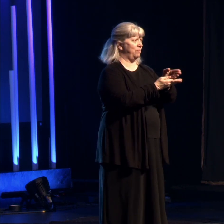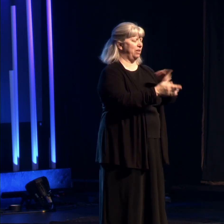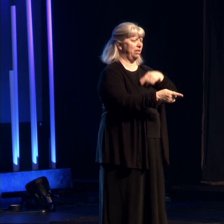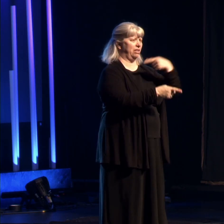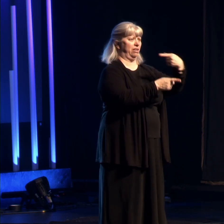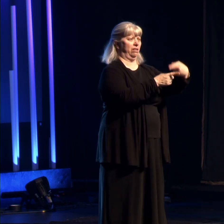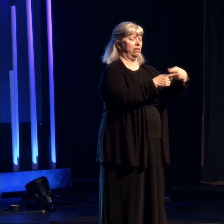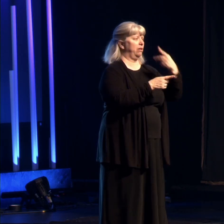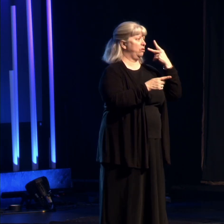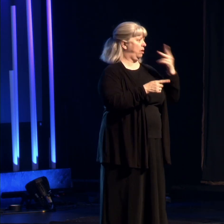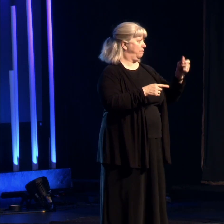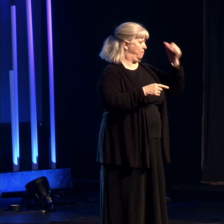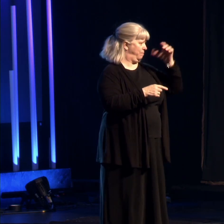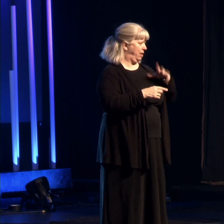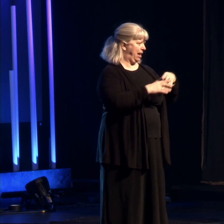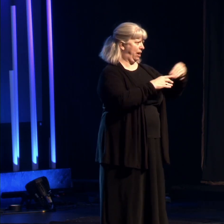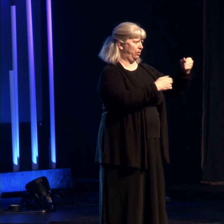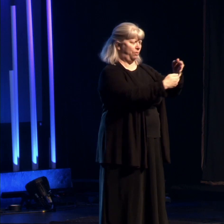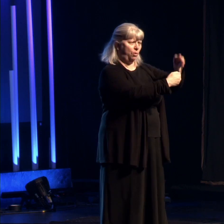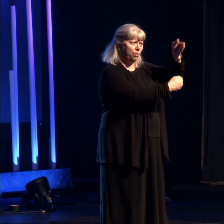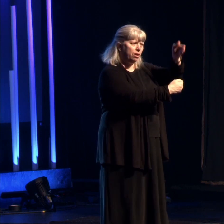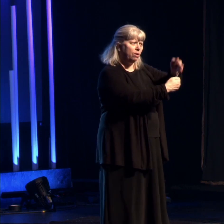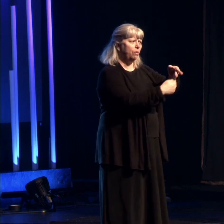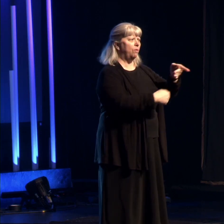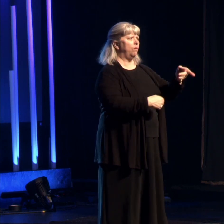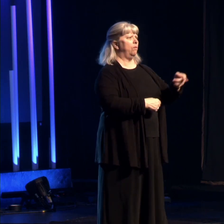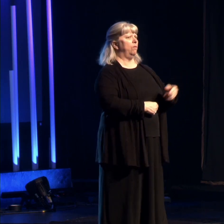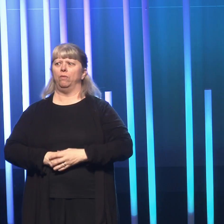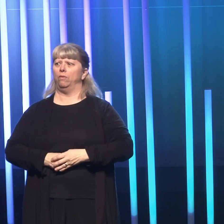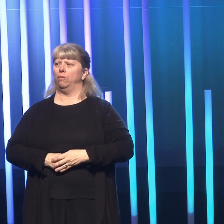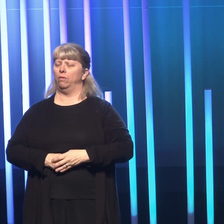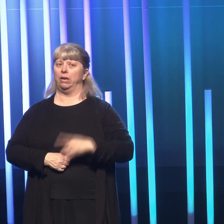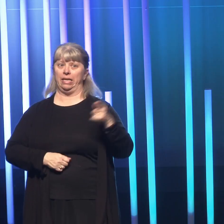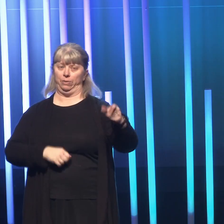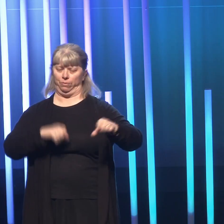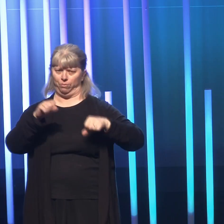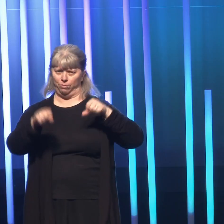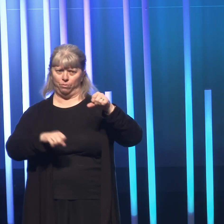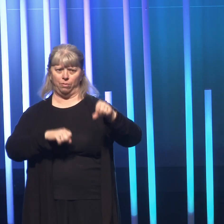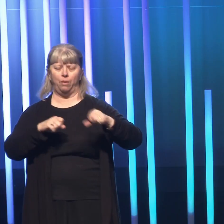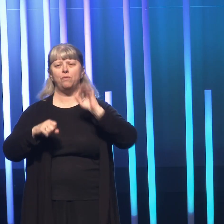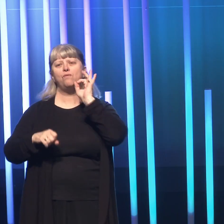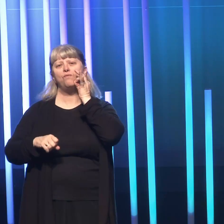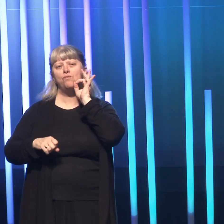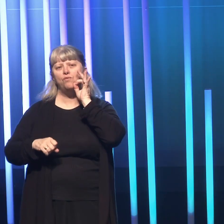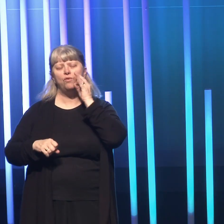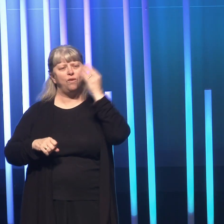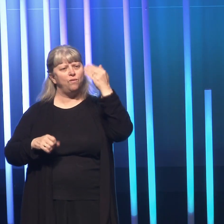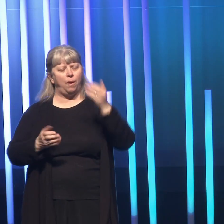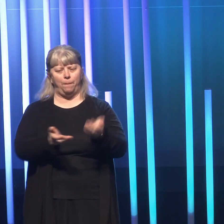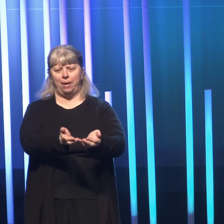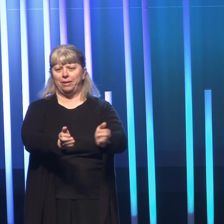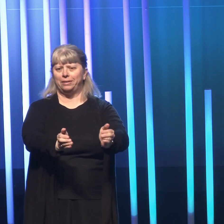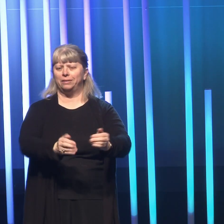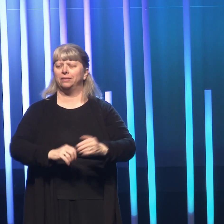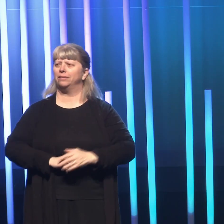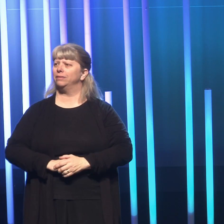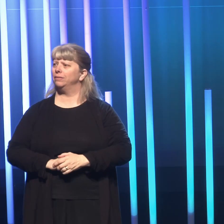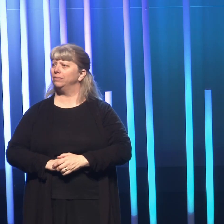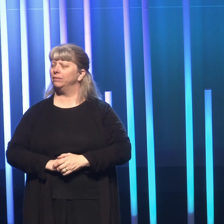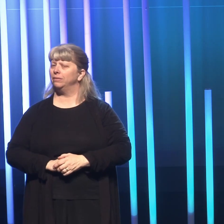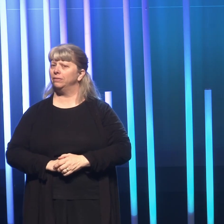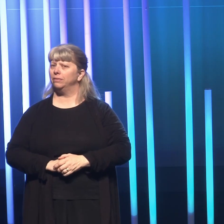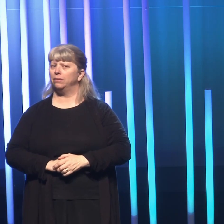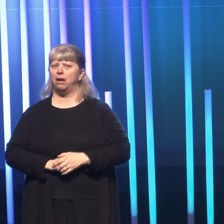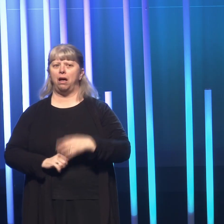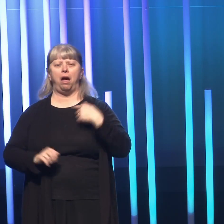and saw a man outside my window. He was on a bike with fruit in the front basket. And as I